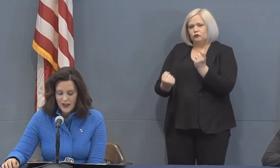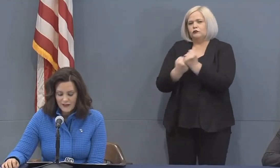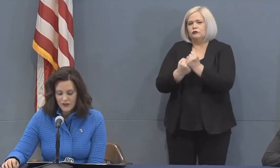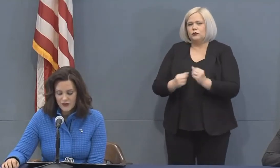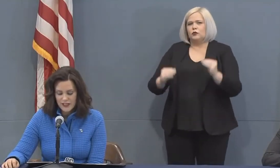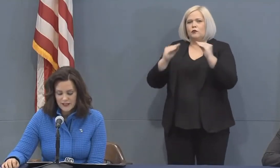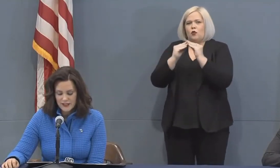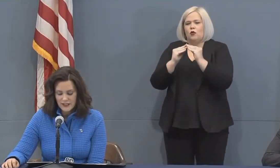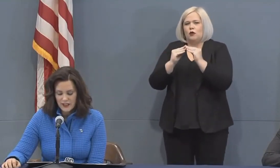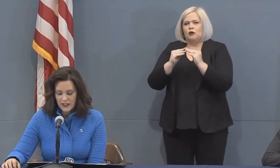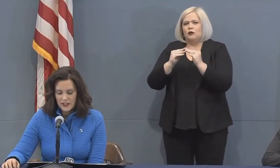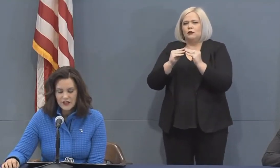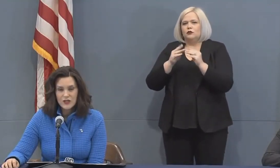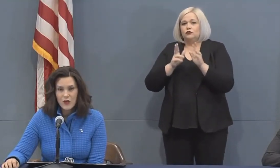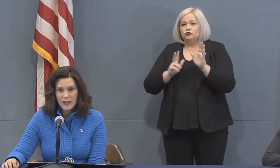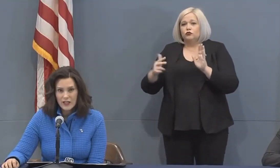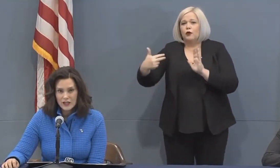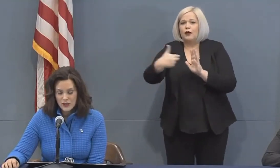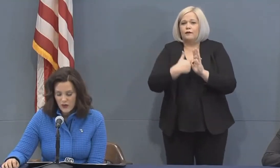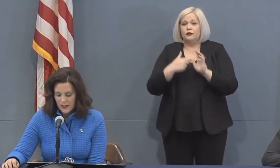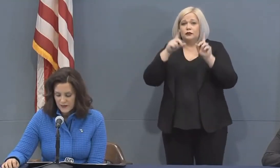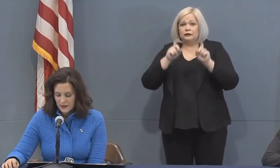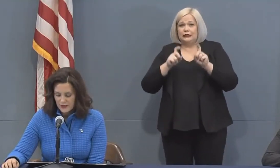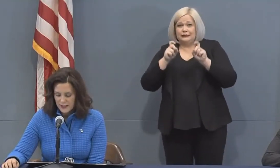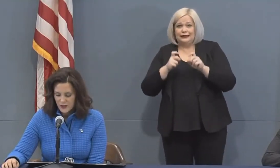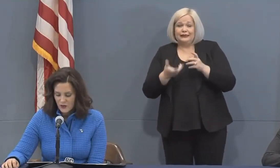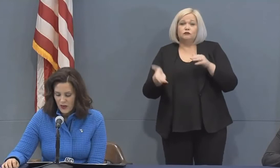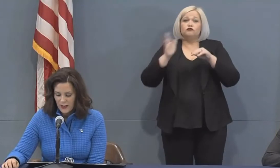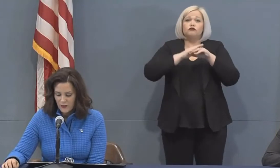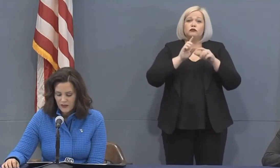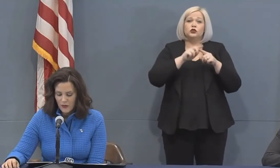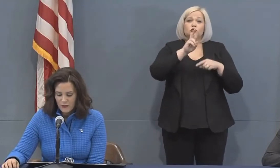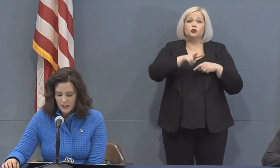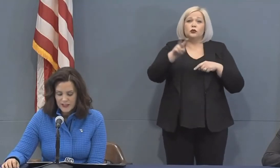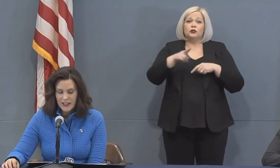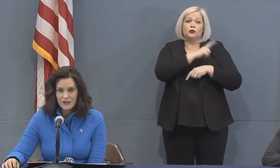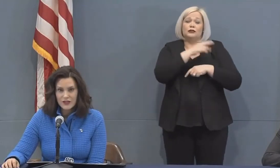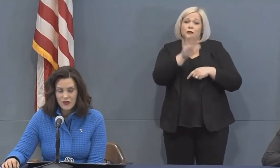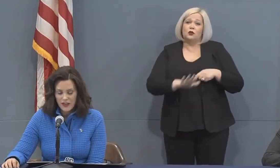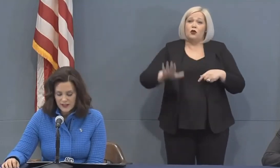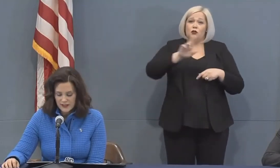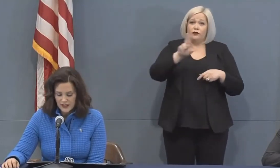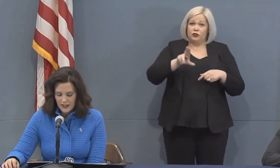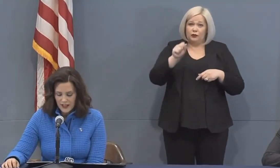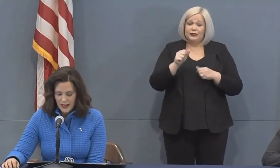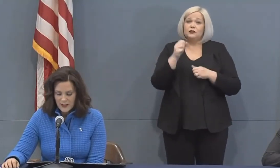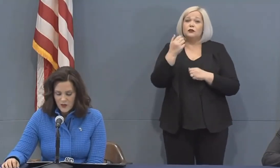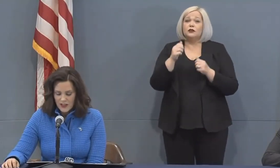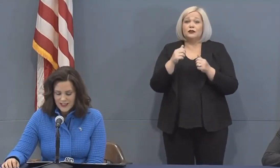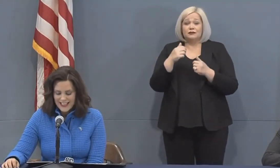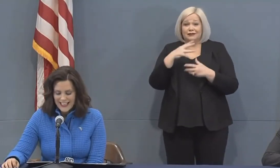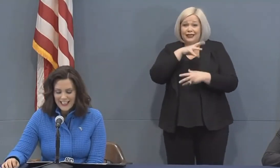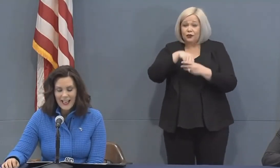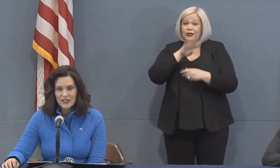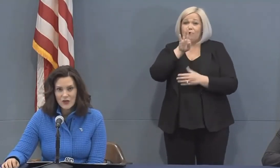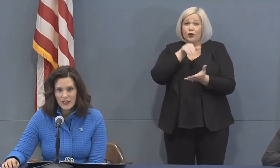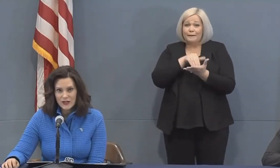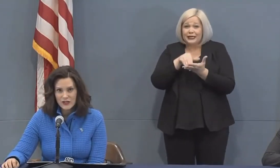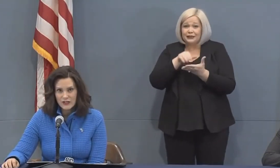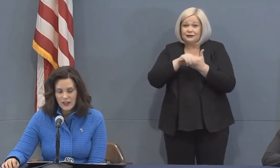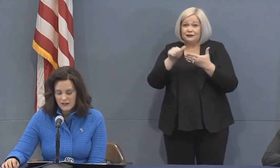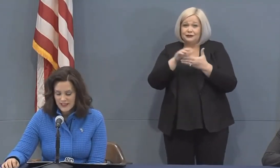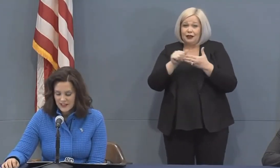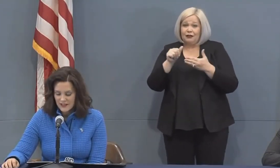-19 drive-through testing to 22 hospitals nationwide with $4 million in grants, as well as an in-kind